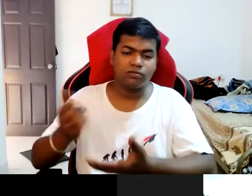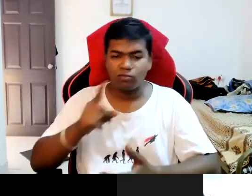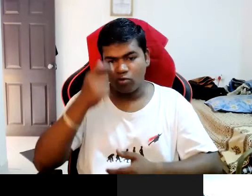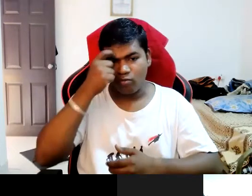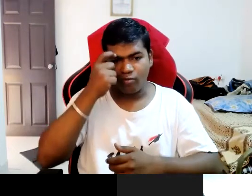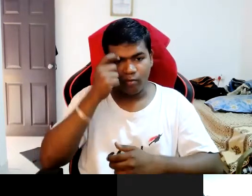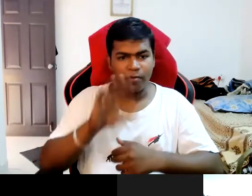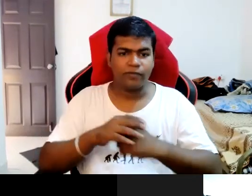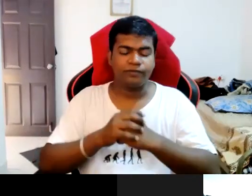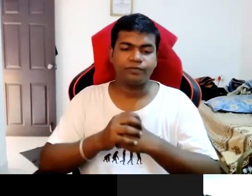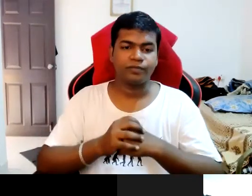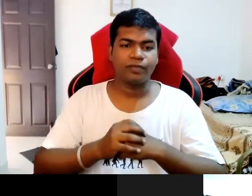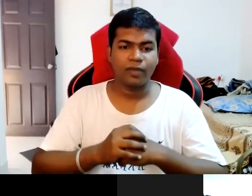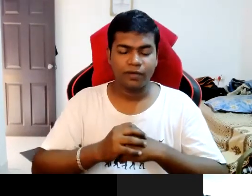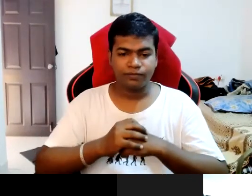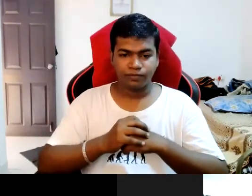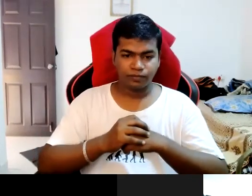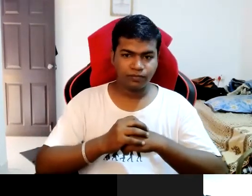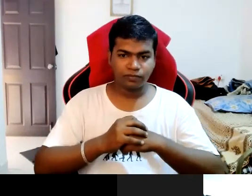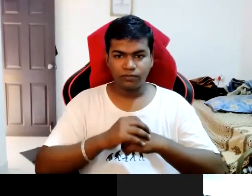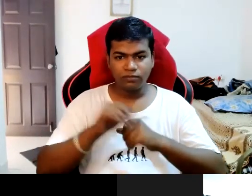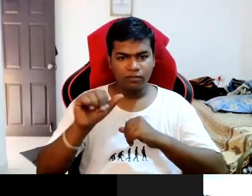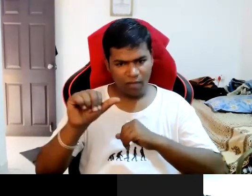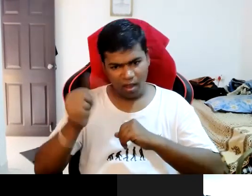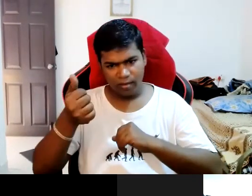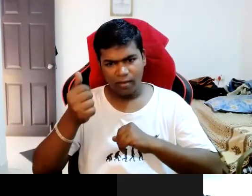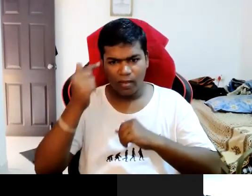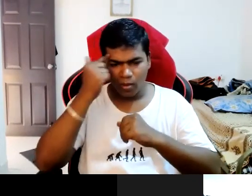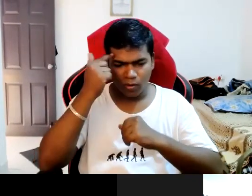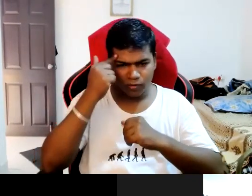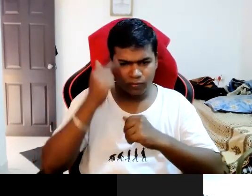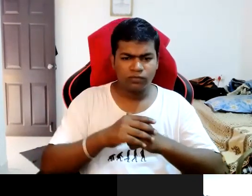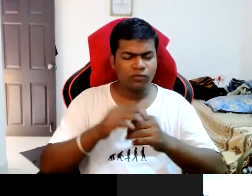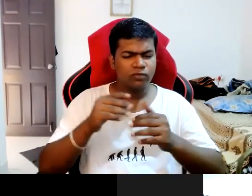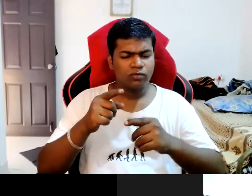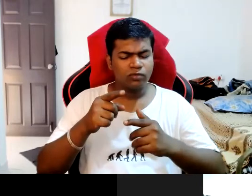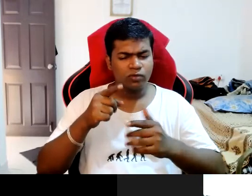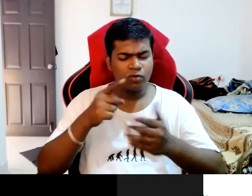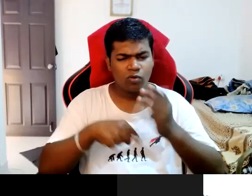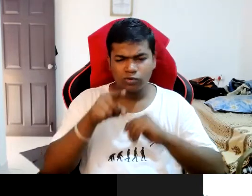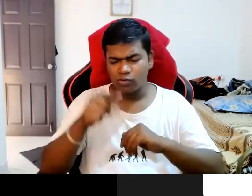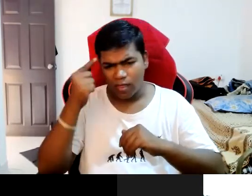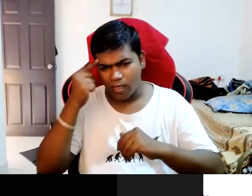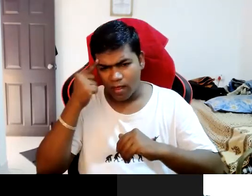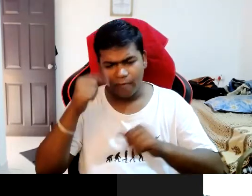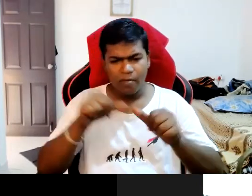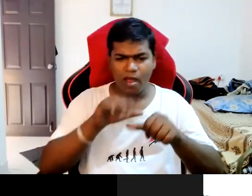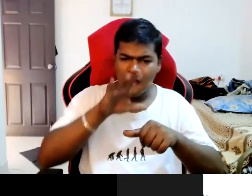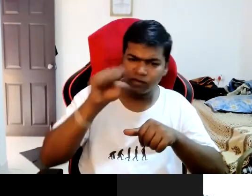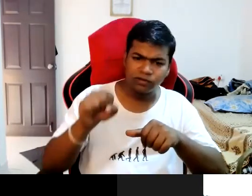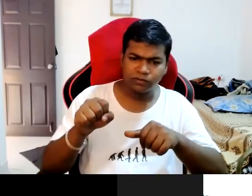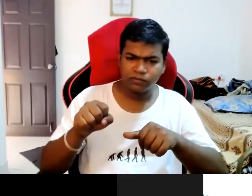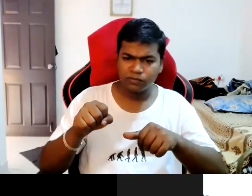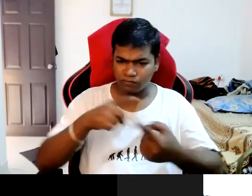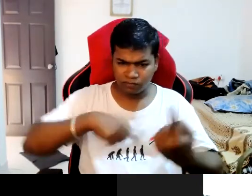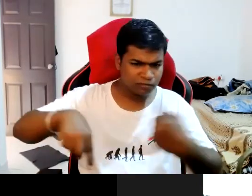So coming another thought in my mind out of it. What do you think about the accessibility of outdoor spaces